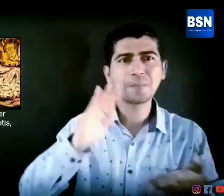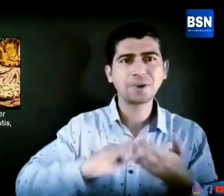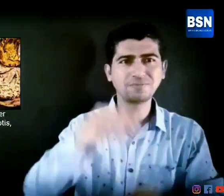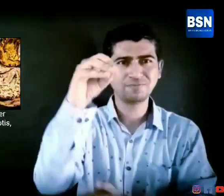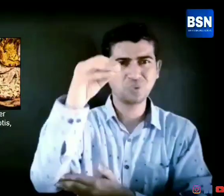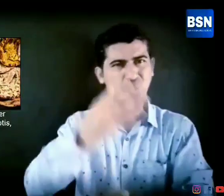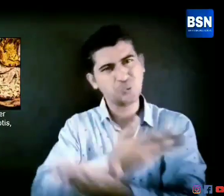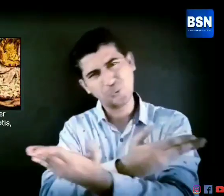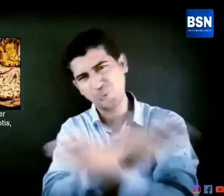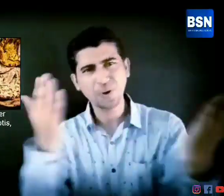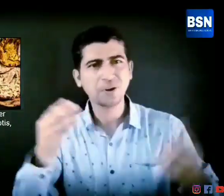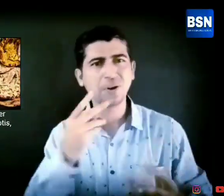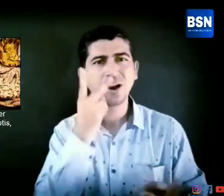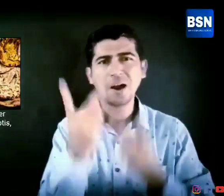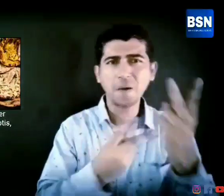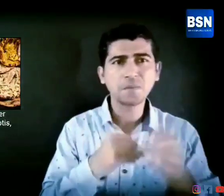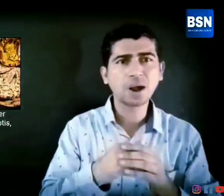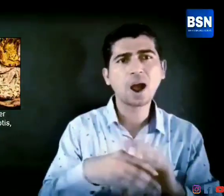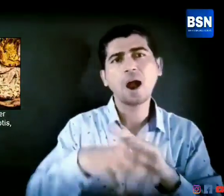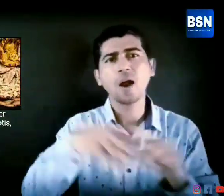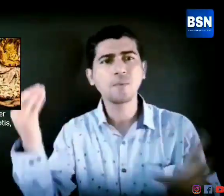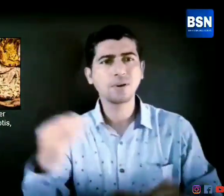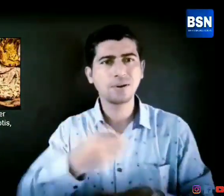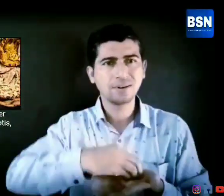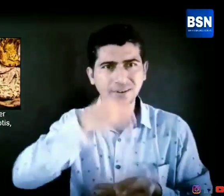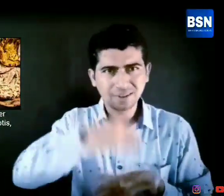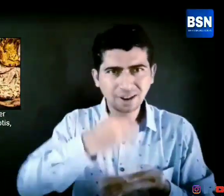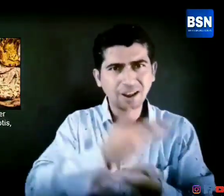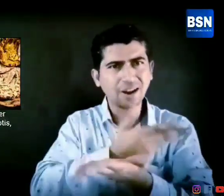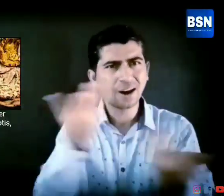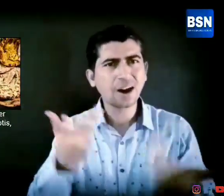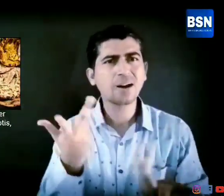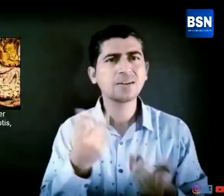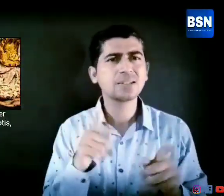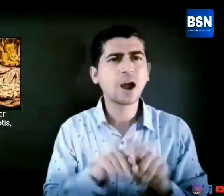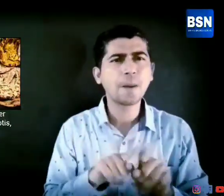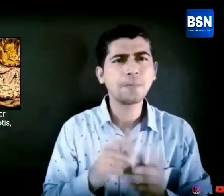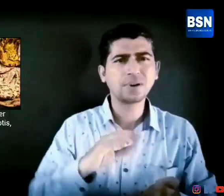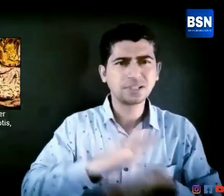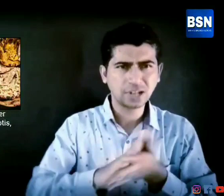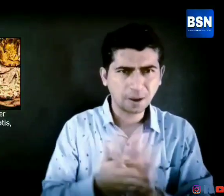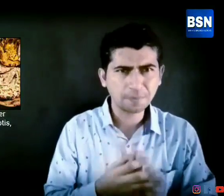now. You can go away again until it is night.